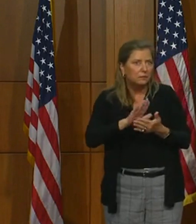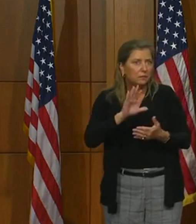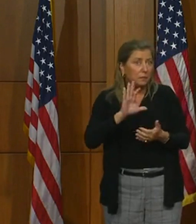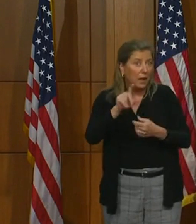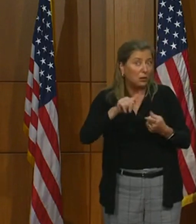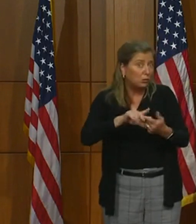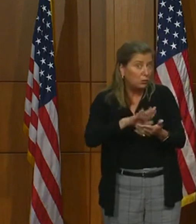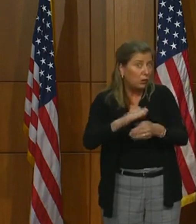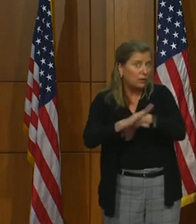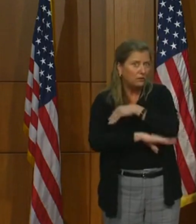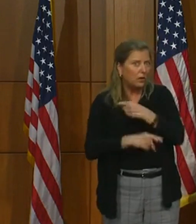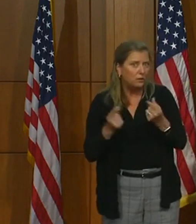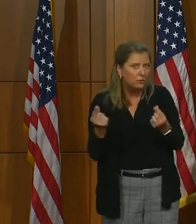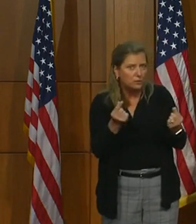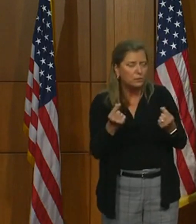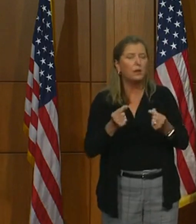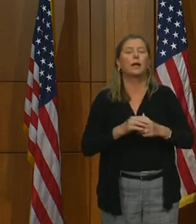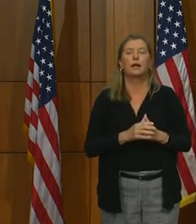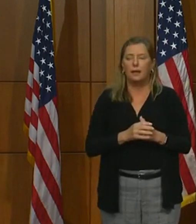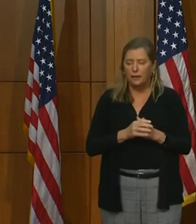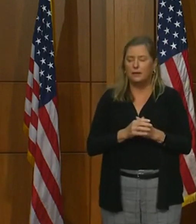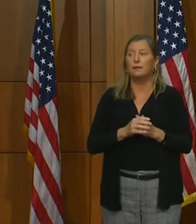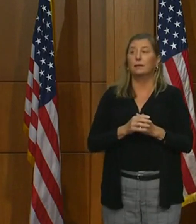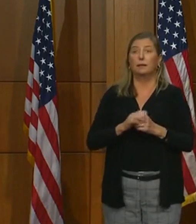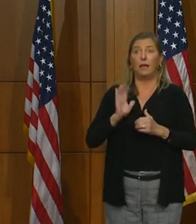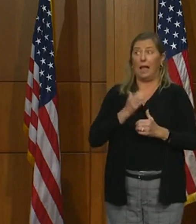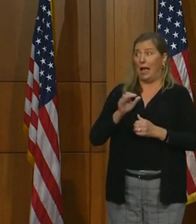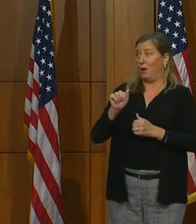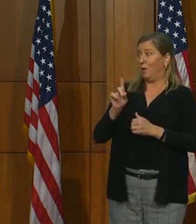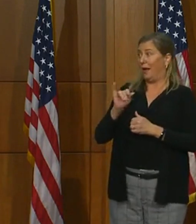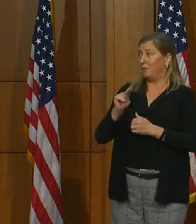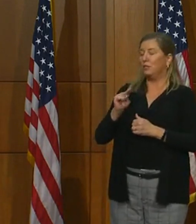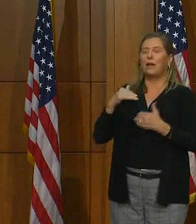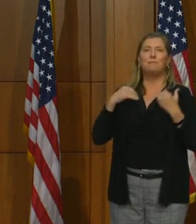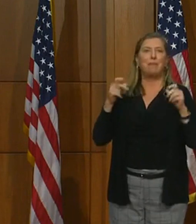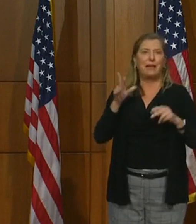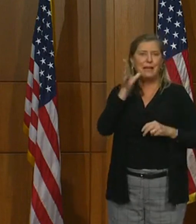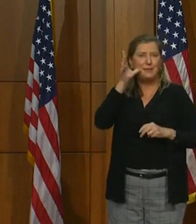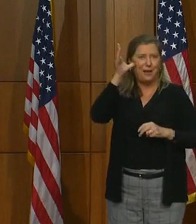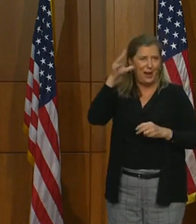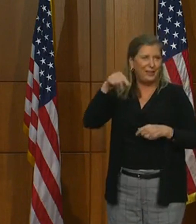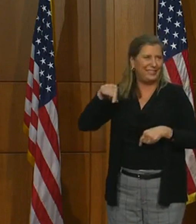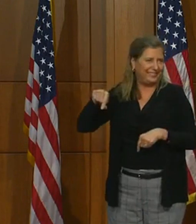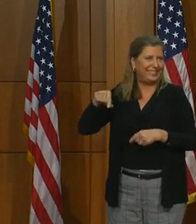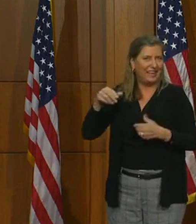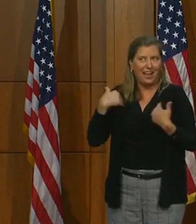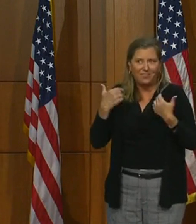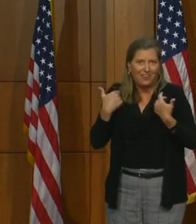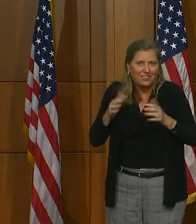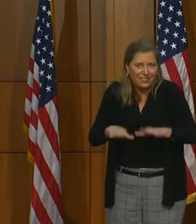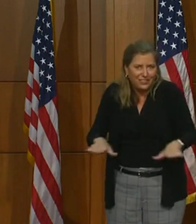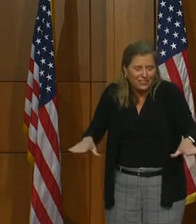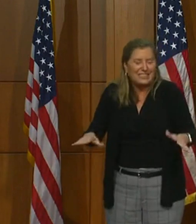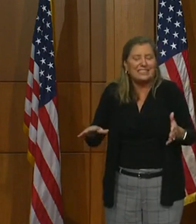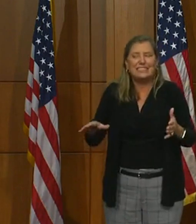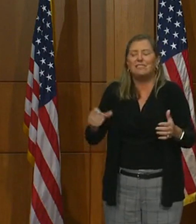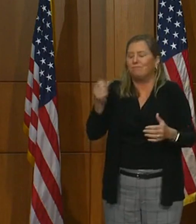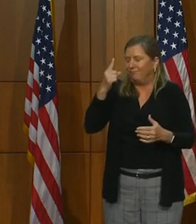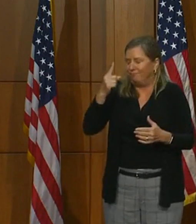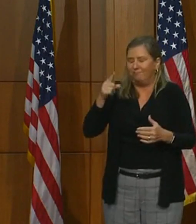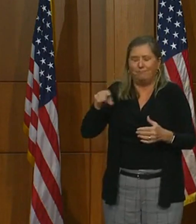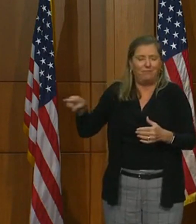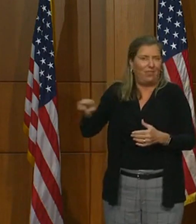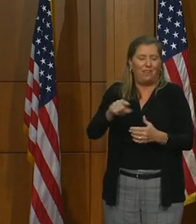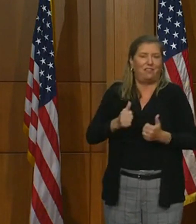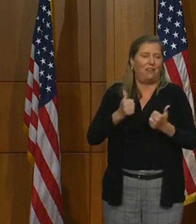we have a number of parents in this administration with young children. We understand just how stressful and intense it